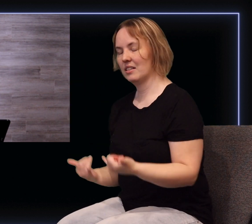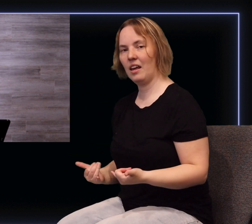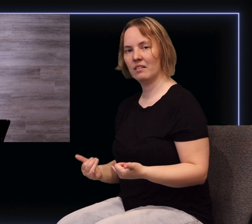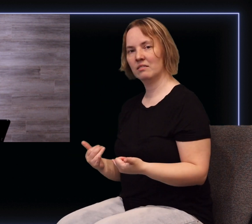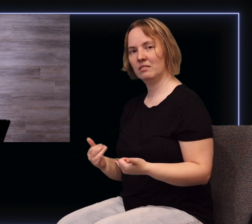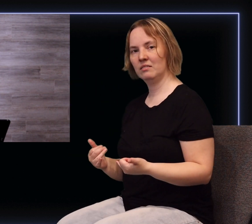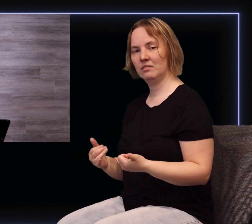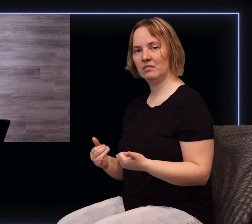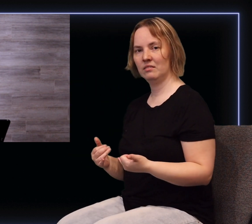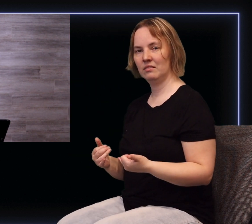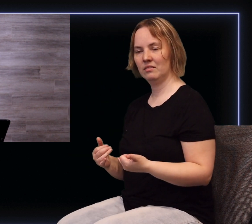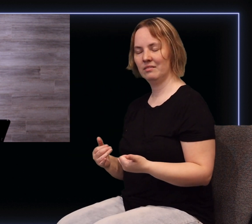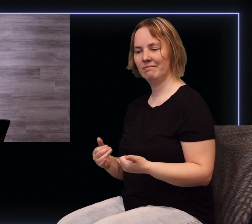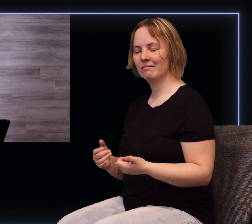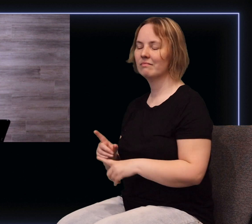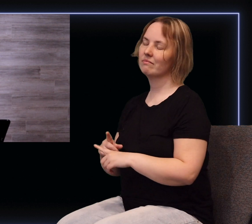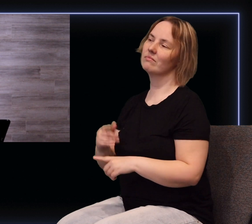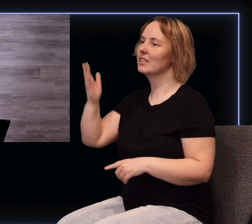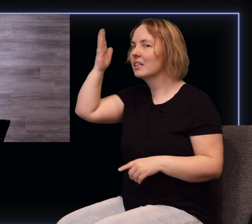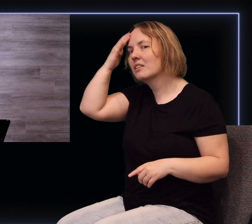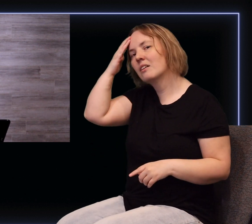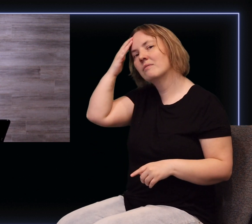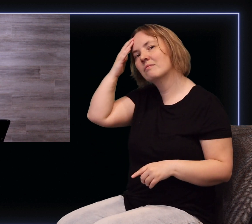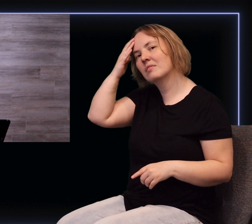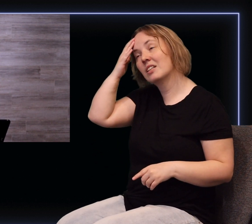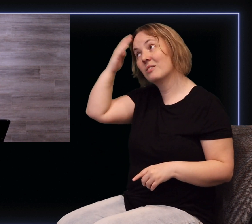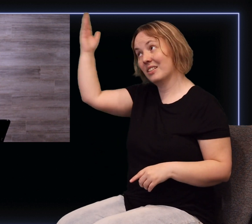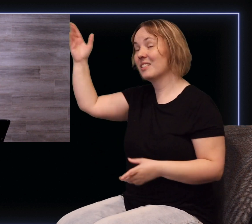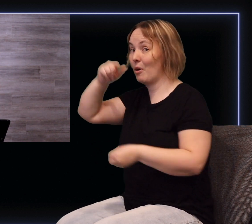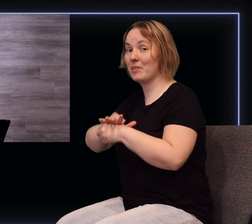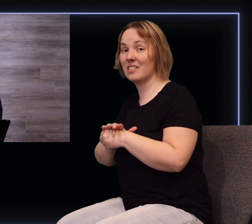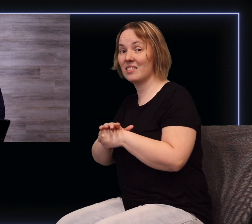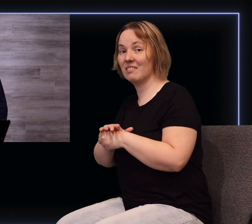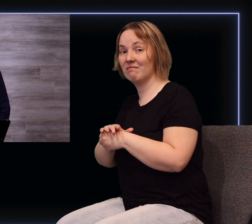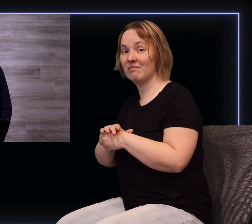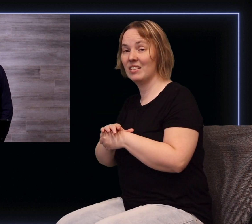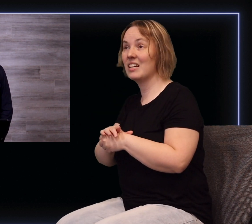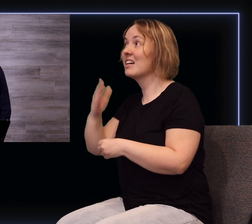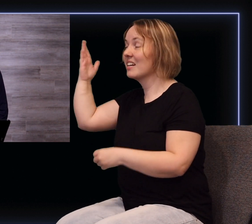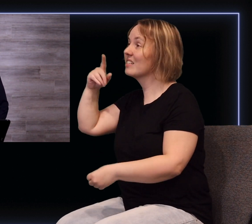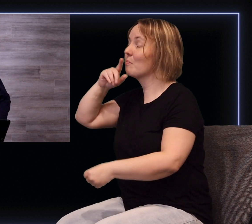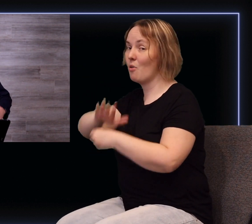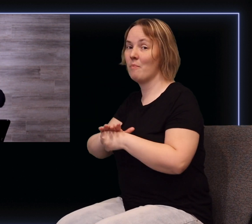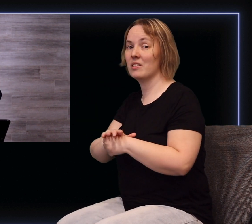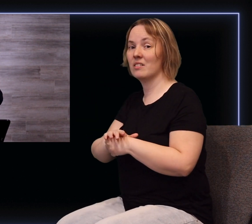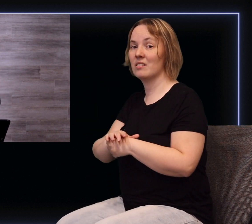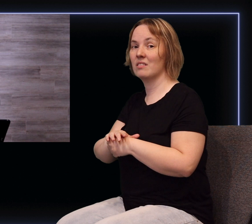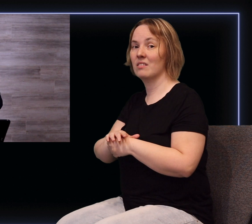but you know what so are his promises his promise to those who will lay hold who